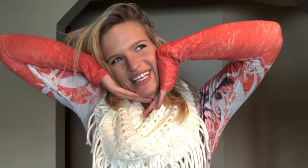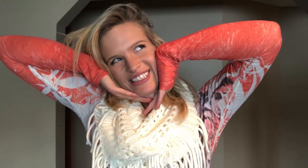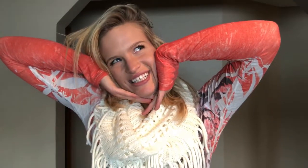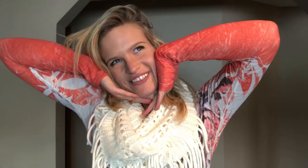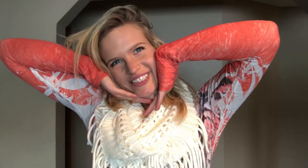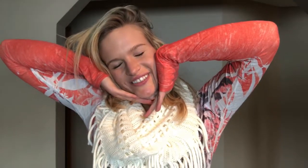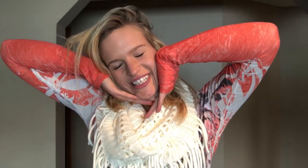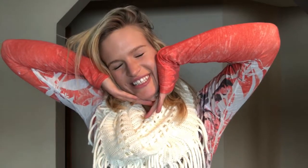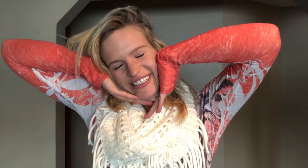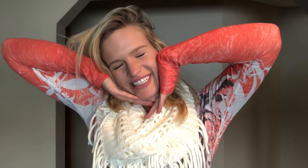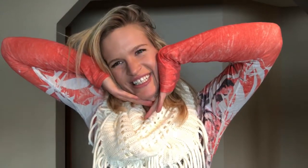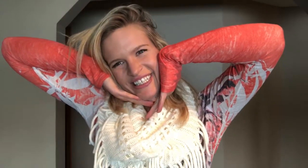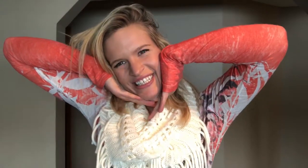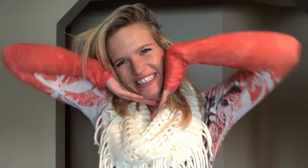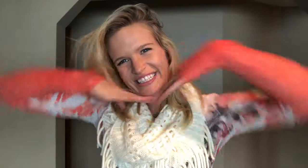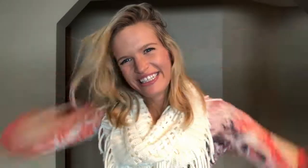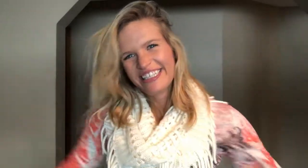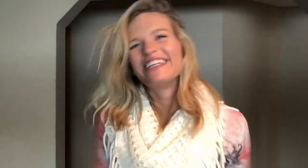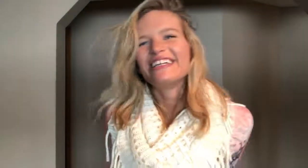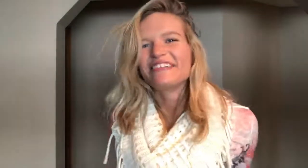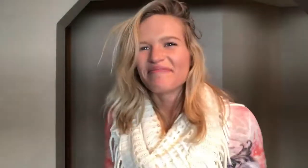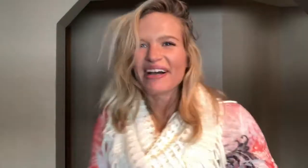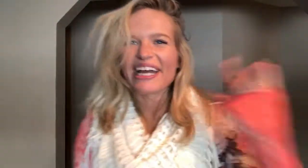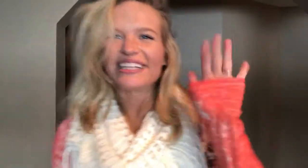Sorry it was so late. Bye guys.